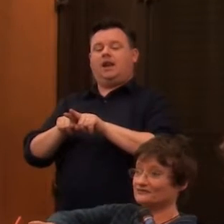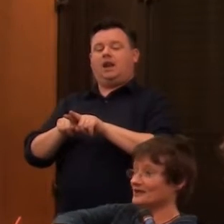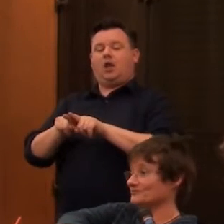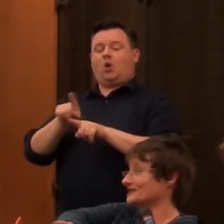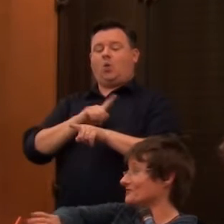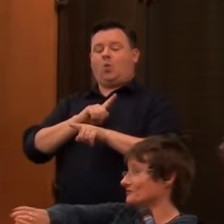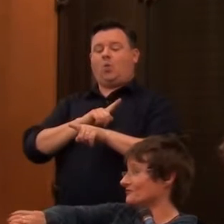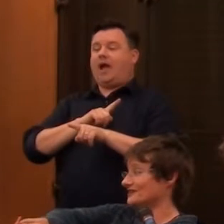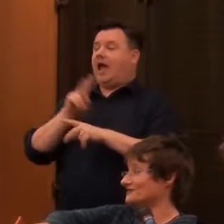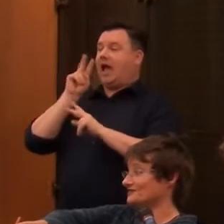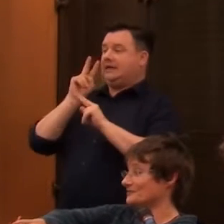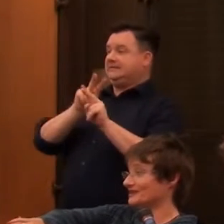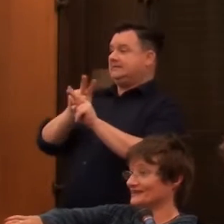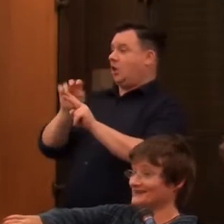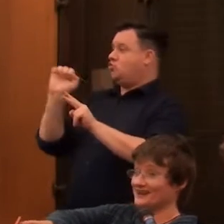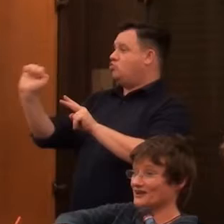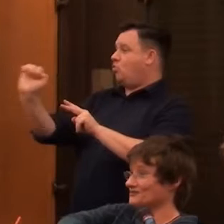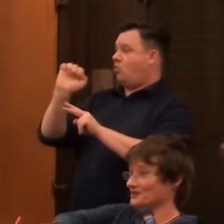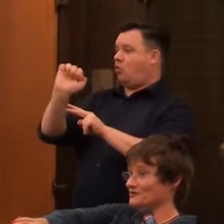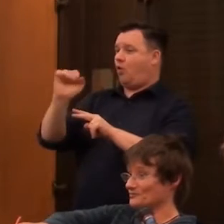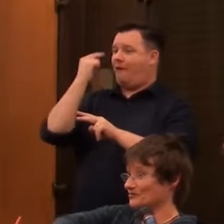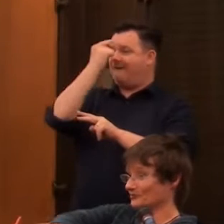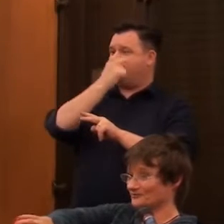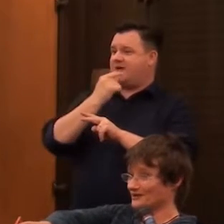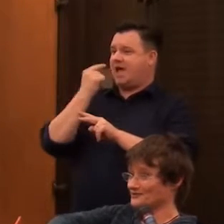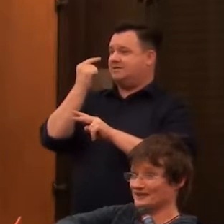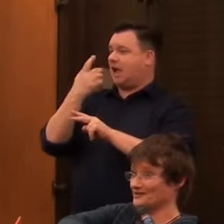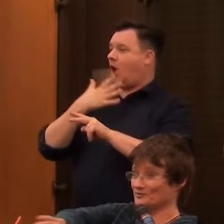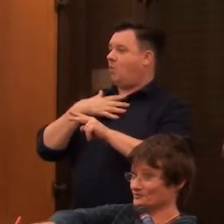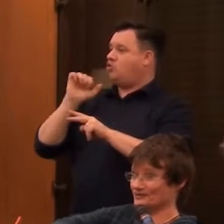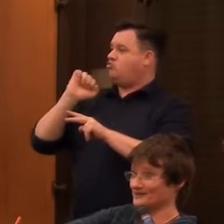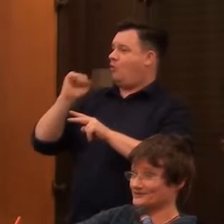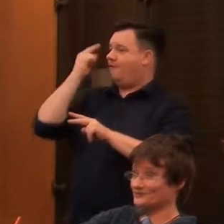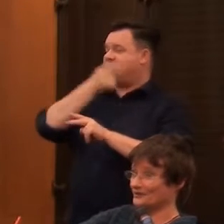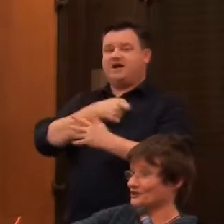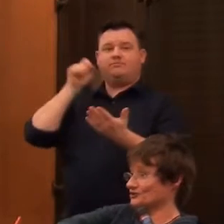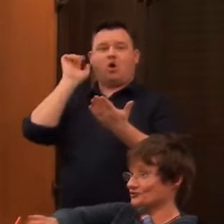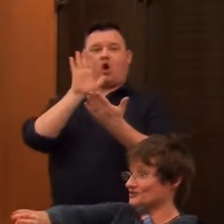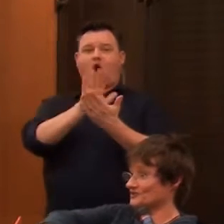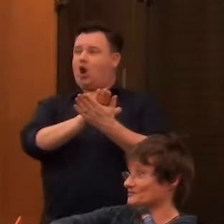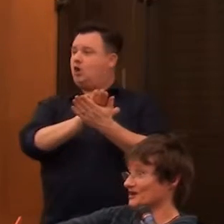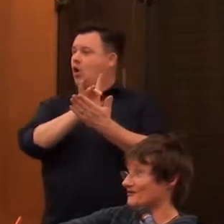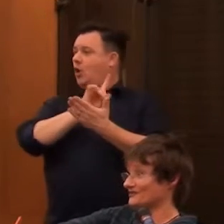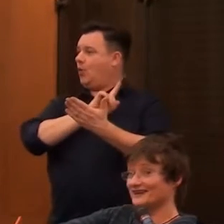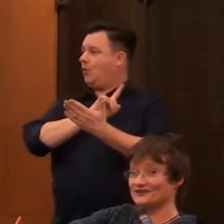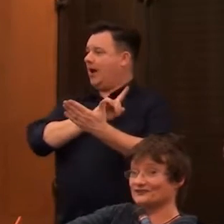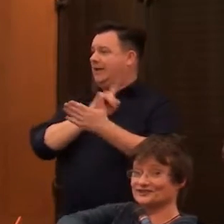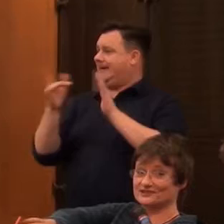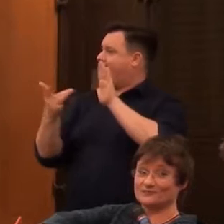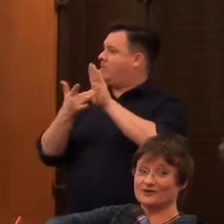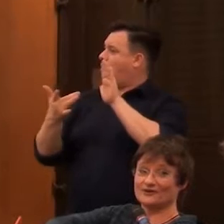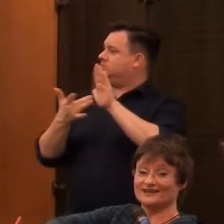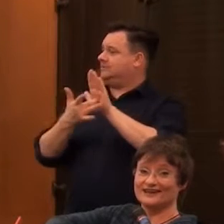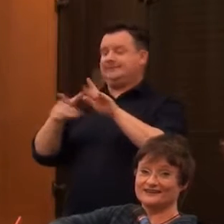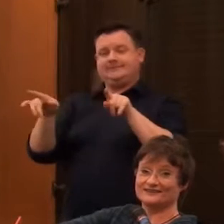I'm of, I'm seeing all your faces and I'm thinking, so I've got all of those in the portraits as well. Because you're just as important. You're